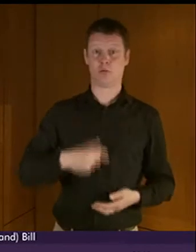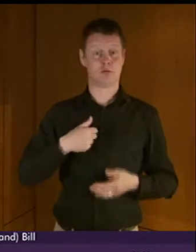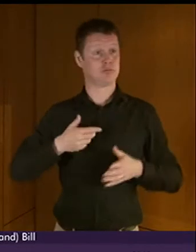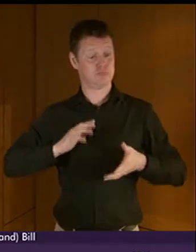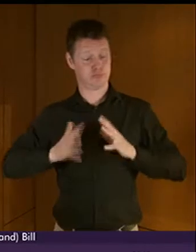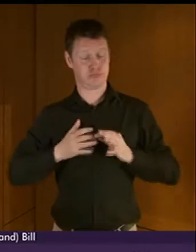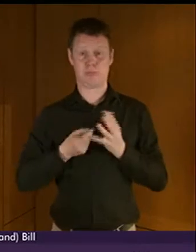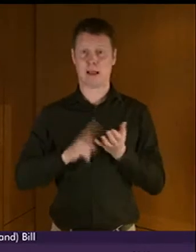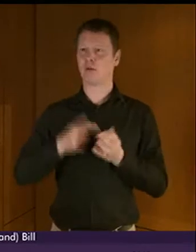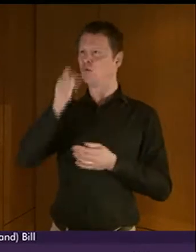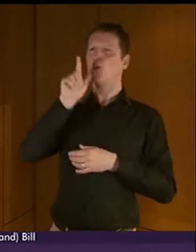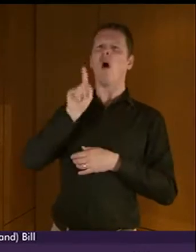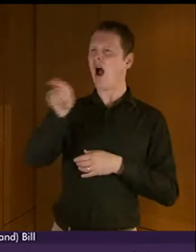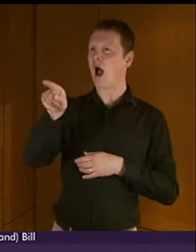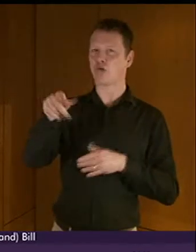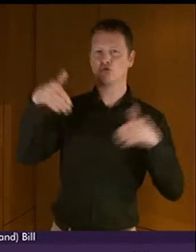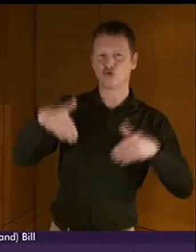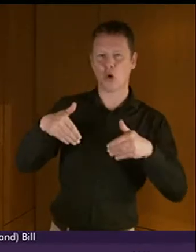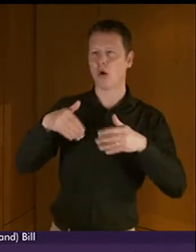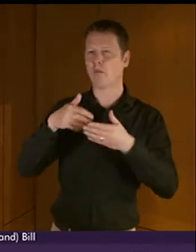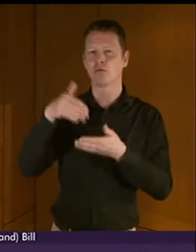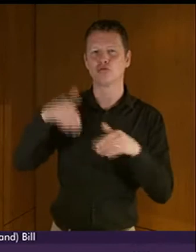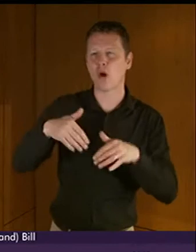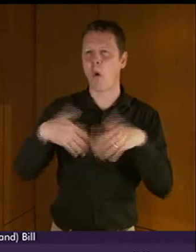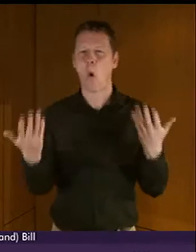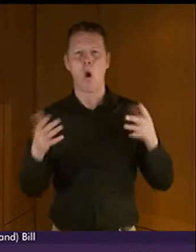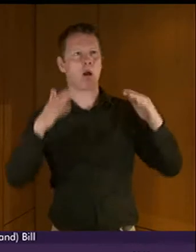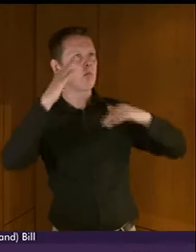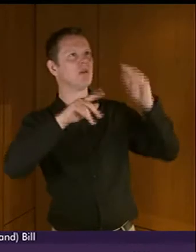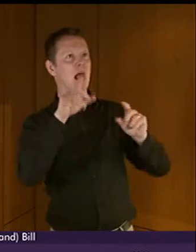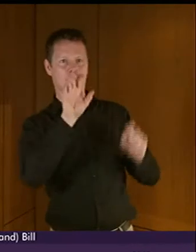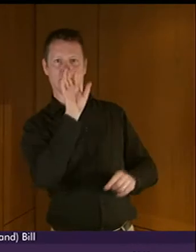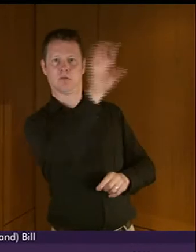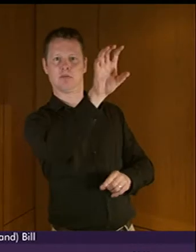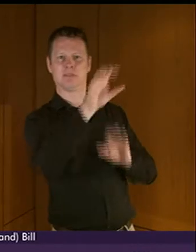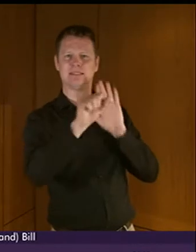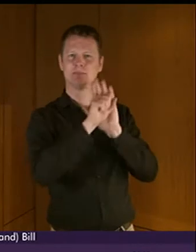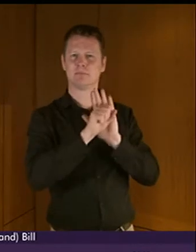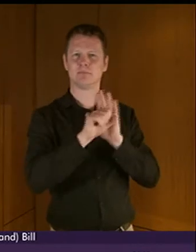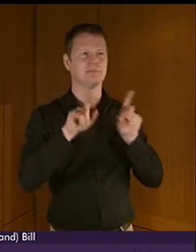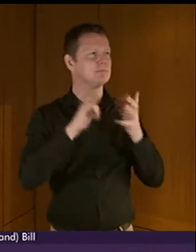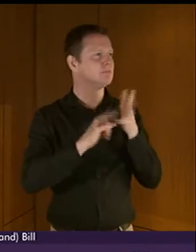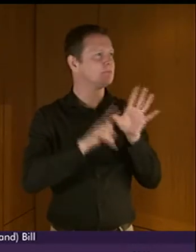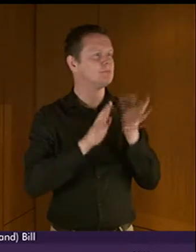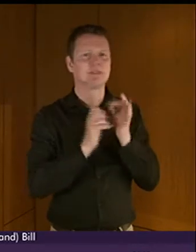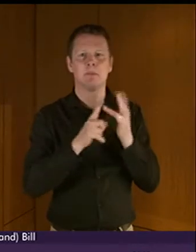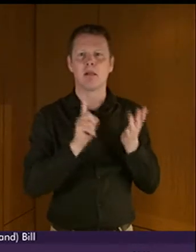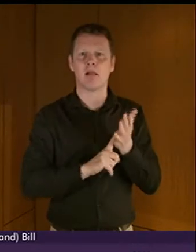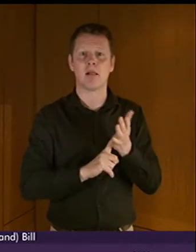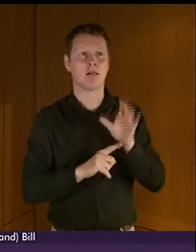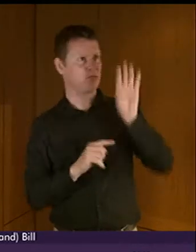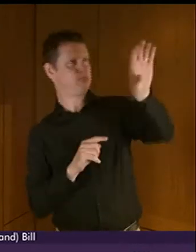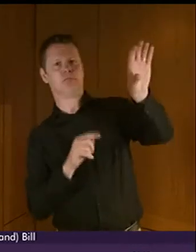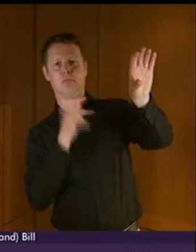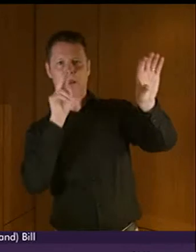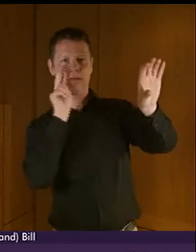know where to go. And it should be a very simple symbol, by the way. So that if you're driving a car, you can see